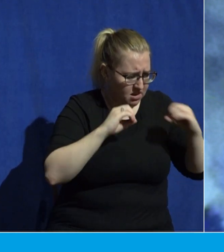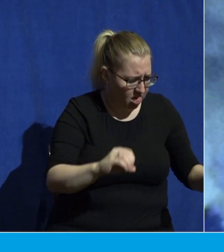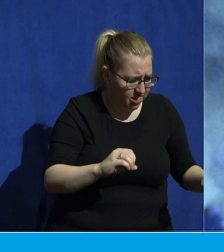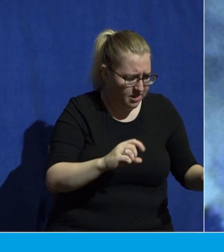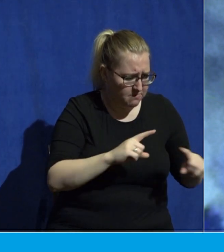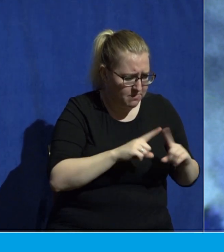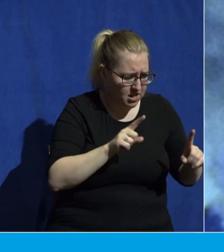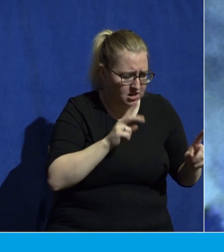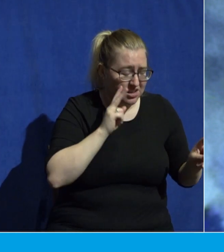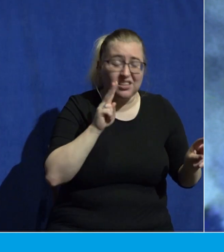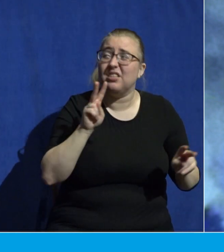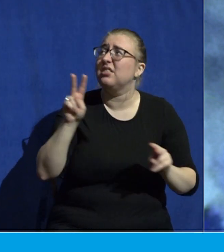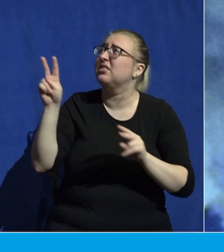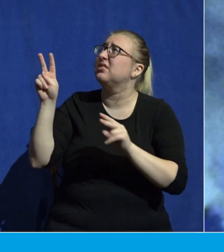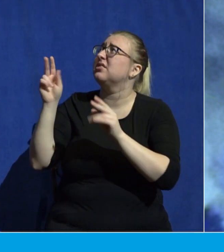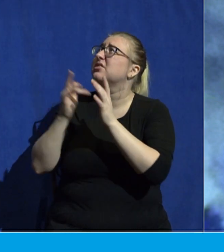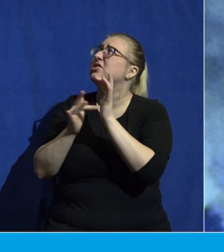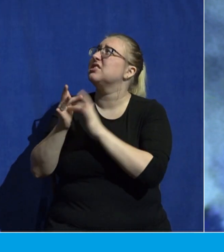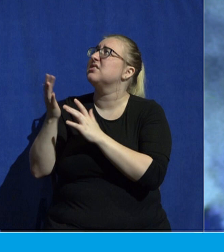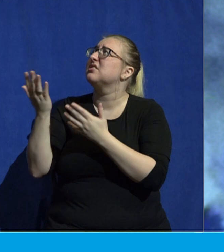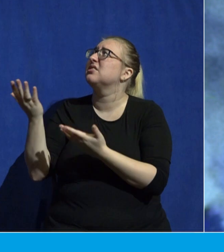Will you believe today?